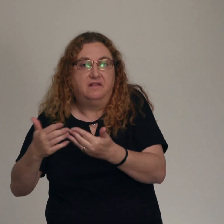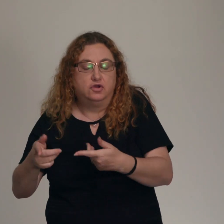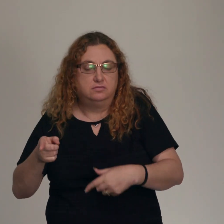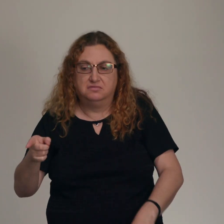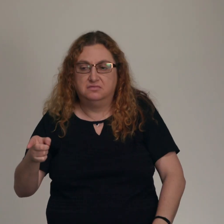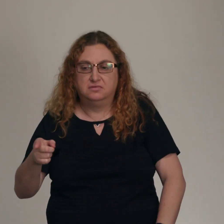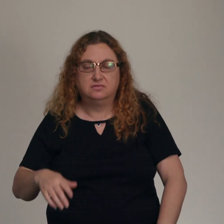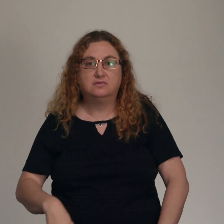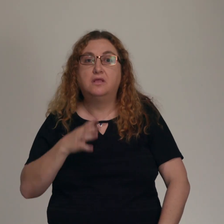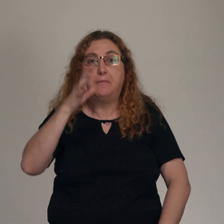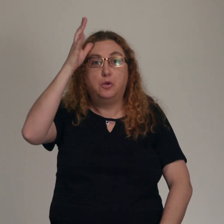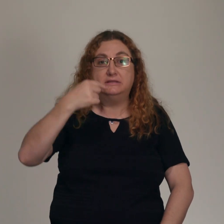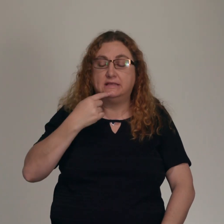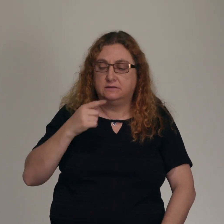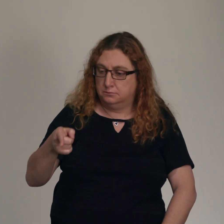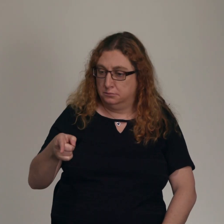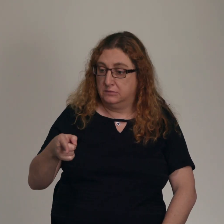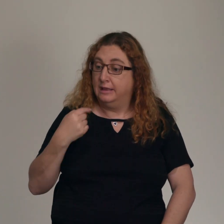told by the parent, look, you need to say sorry to your brother.